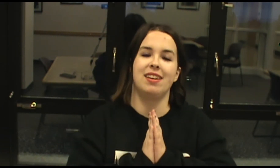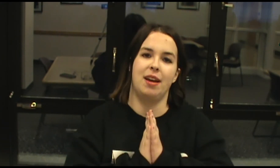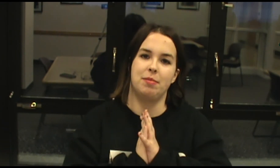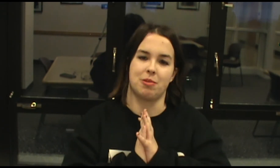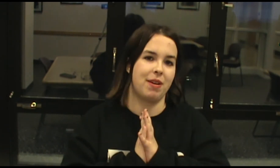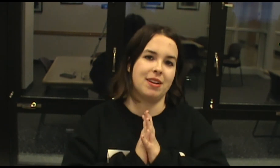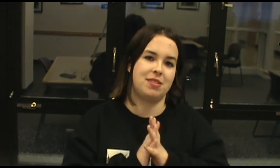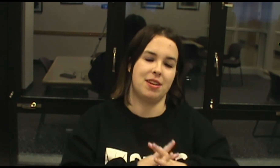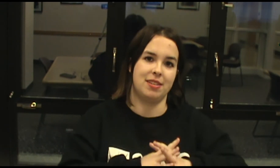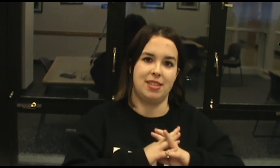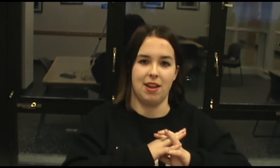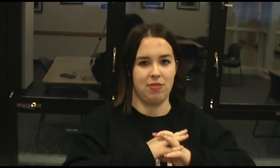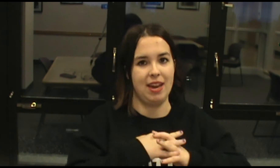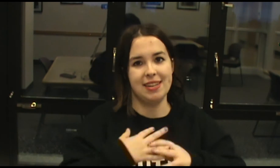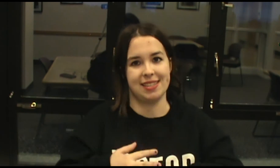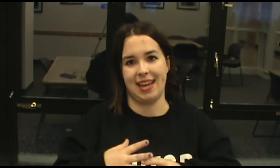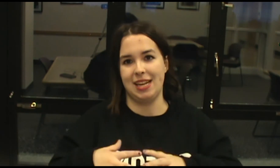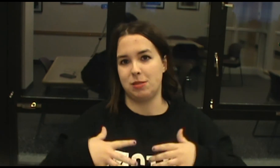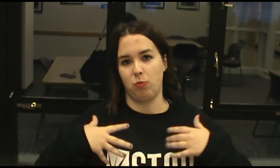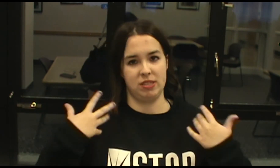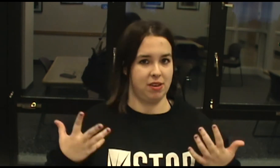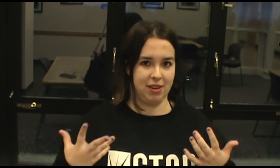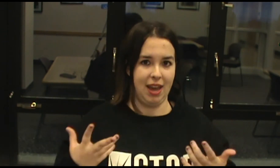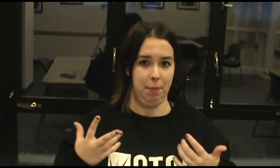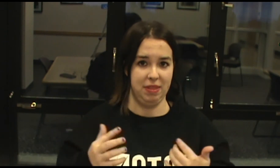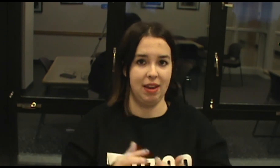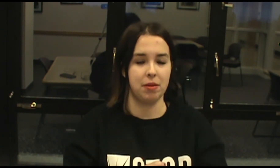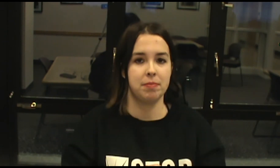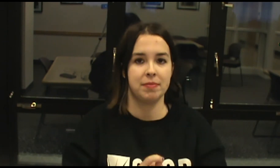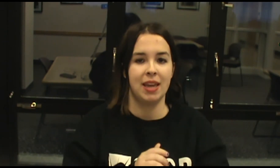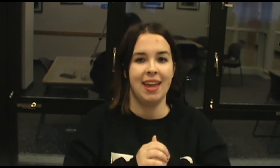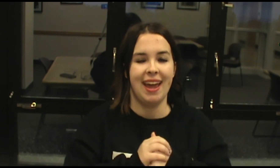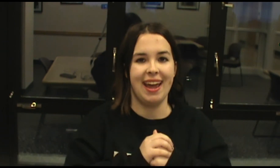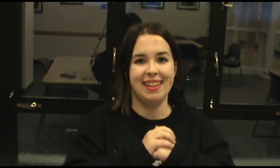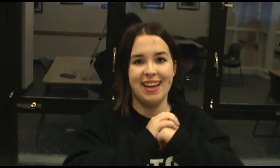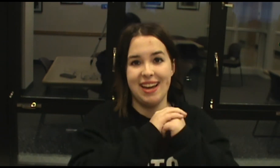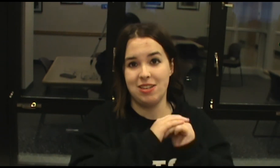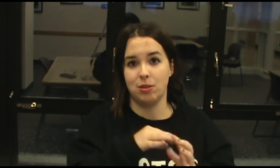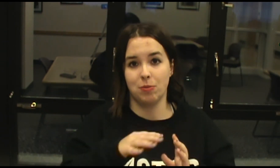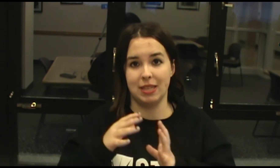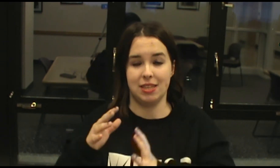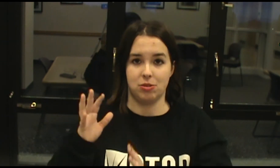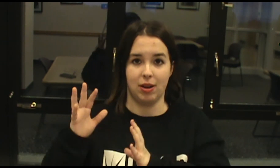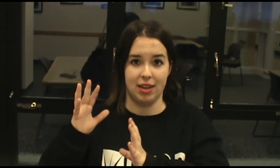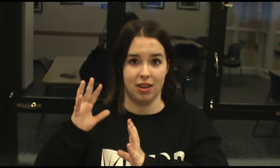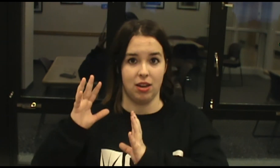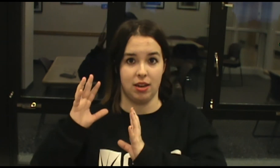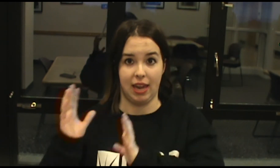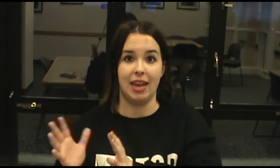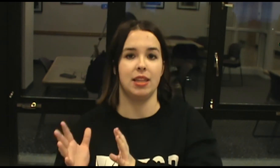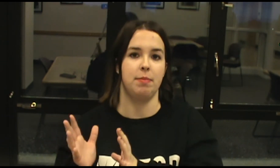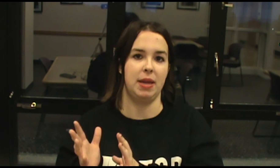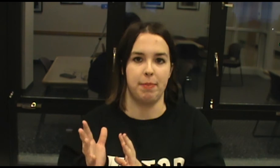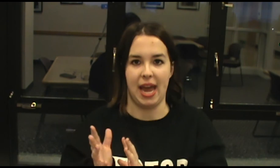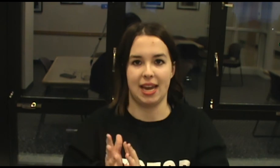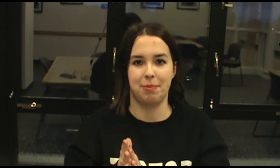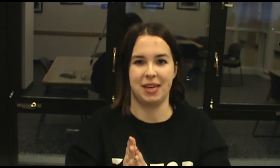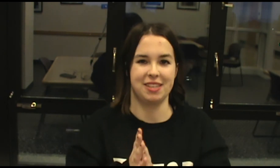I'm just very interested to see if that is the case, what's all going to happen there. And then I do really enjoy Caitlin being back because